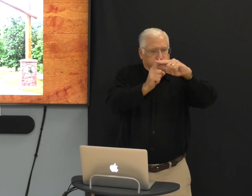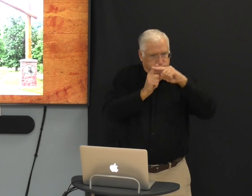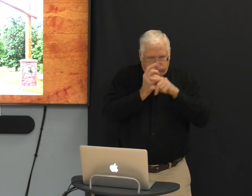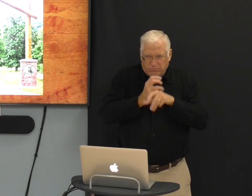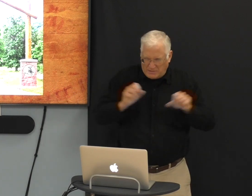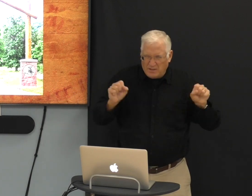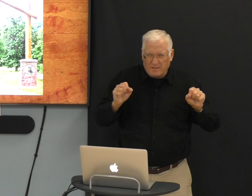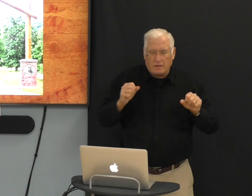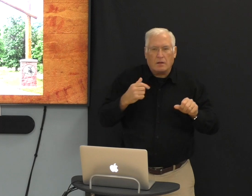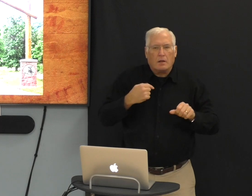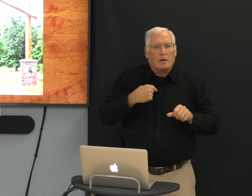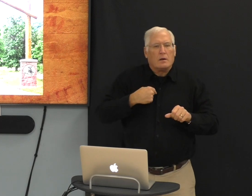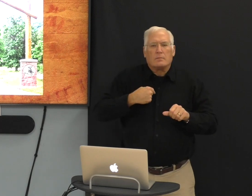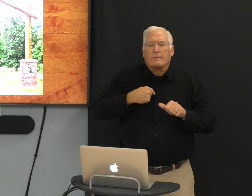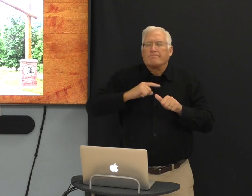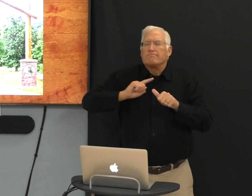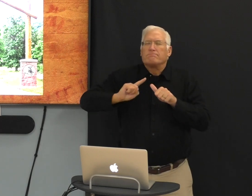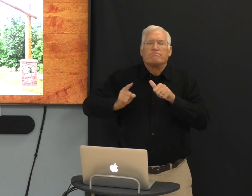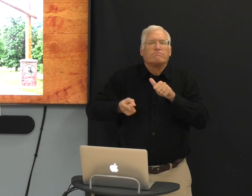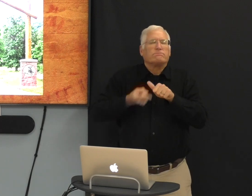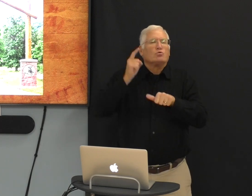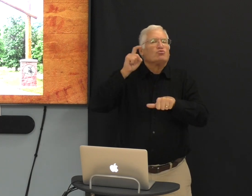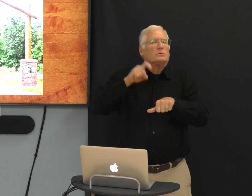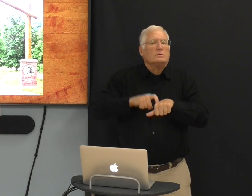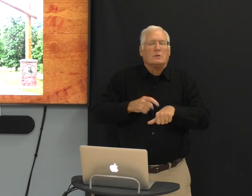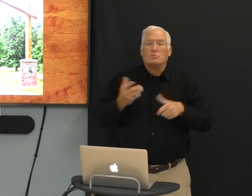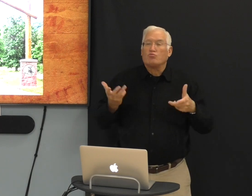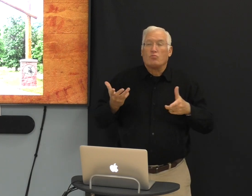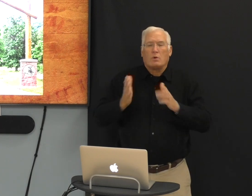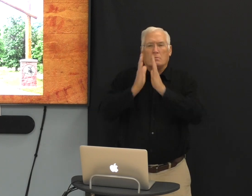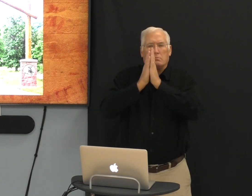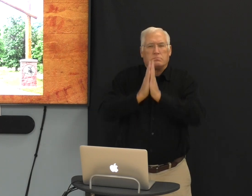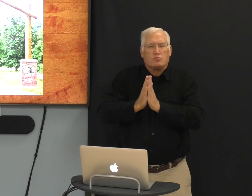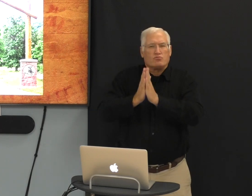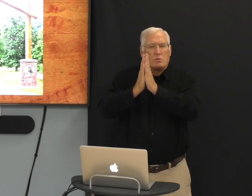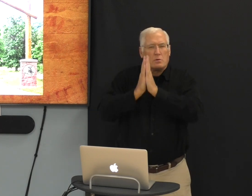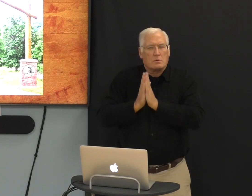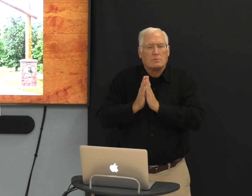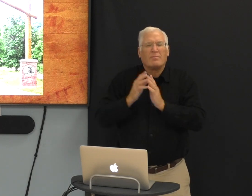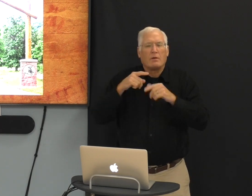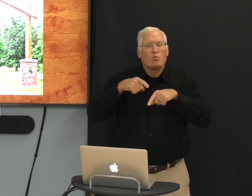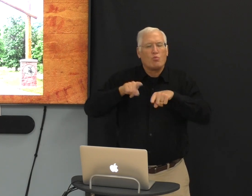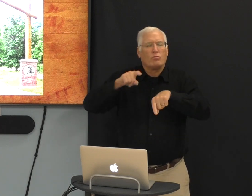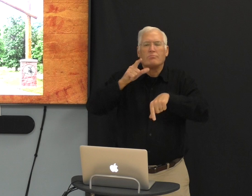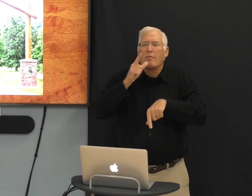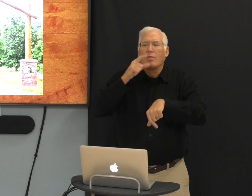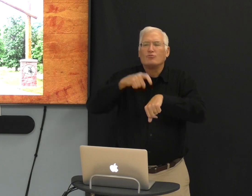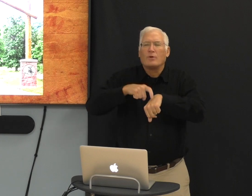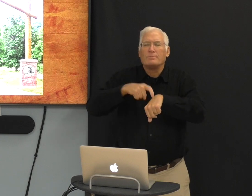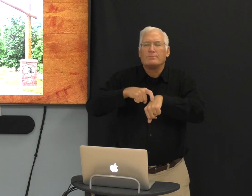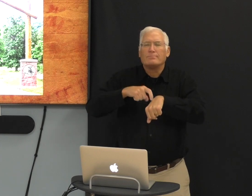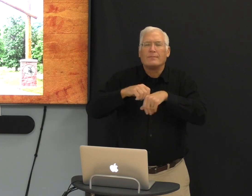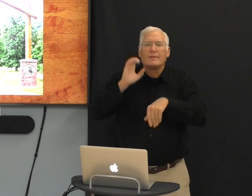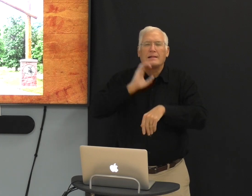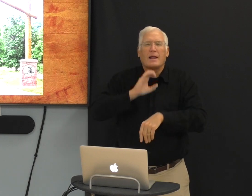I received salvation and the first time I had prayed was during